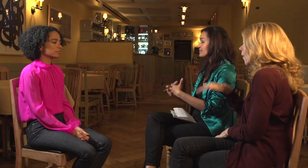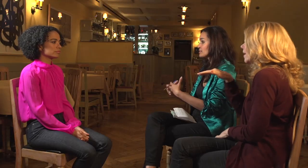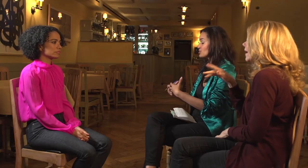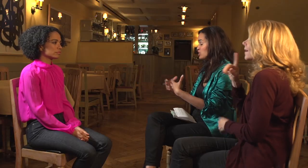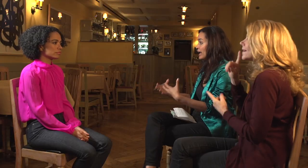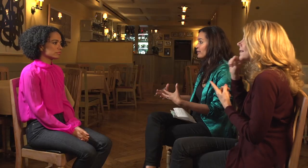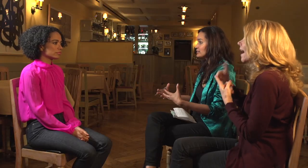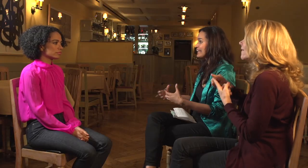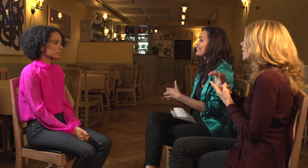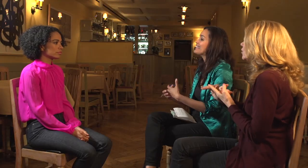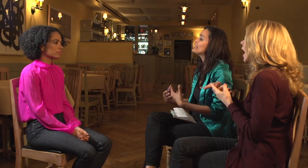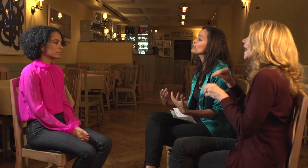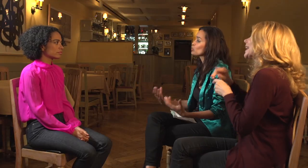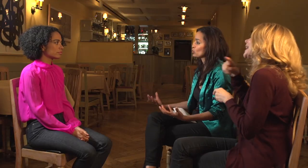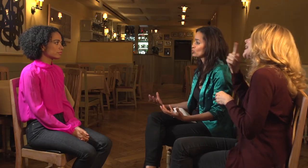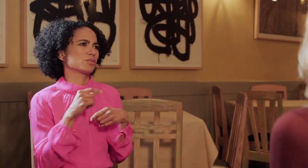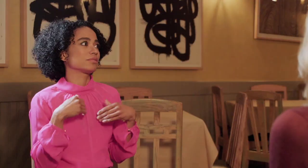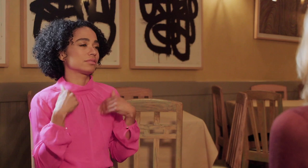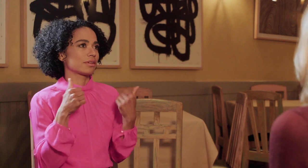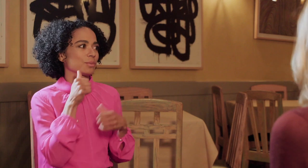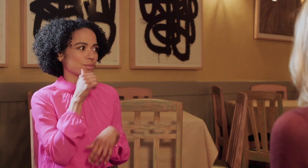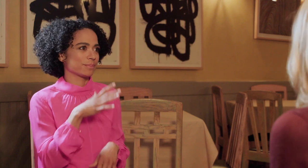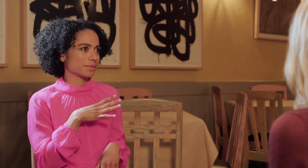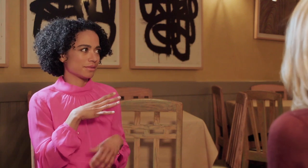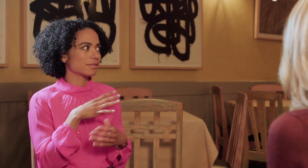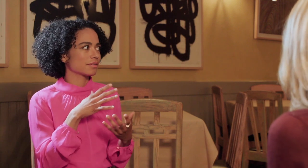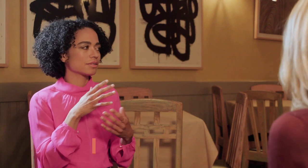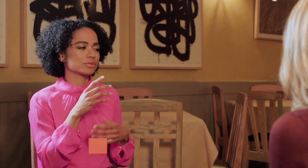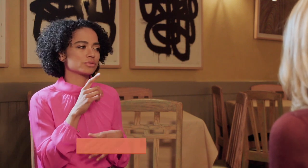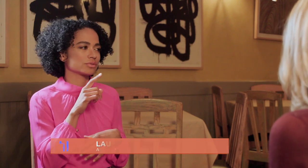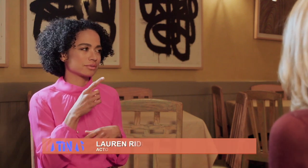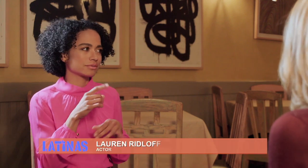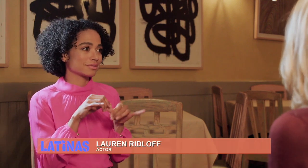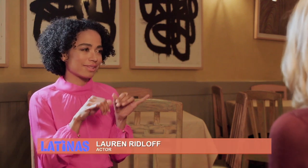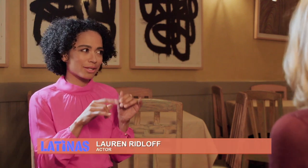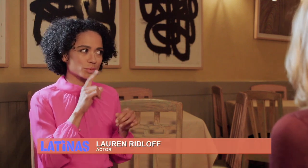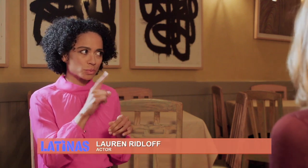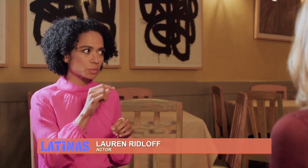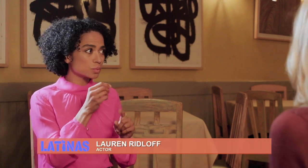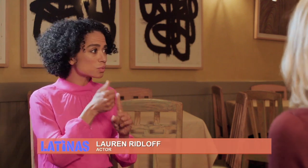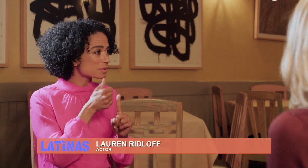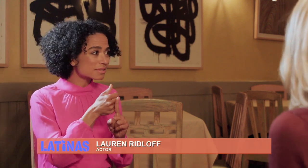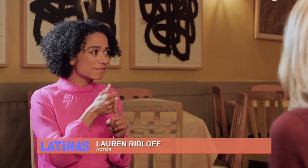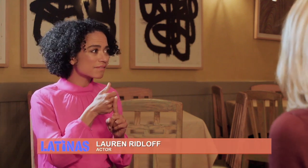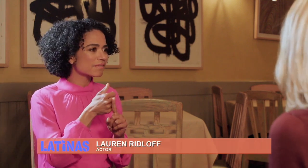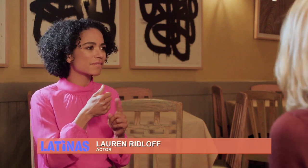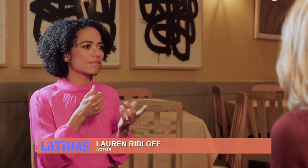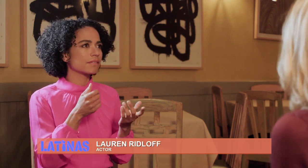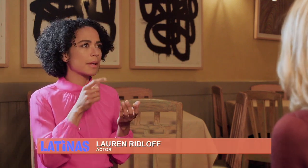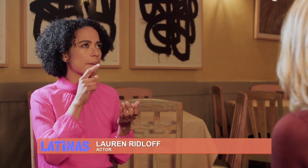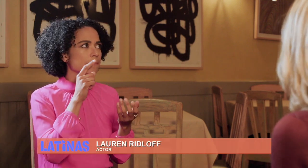child in a hearing world? My advice to young women would be to stay true to yourself